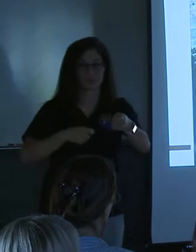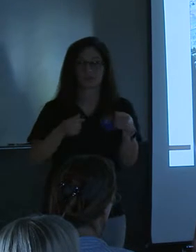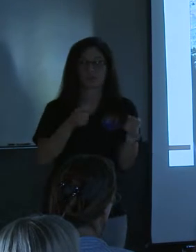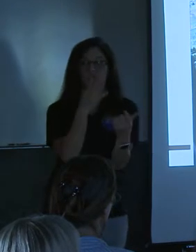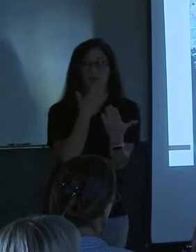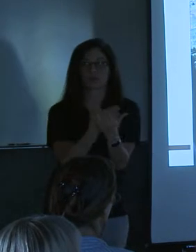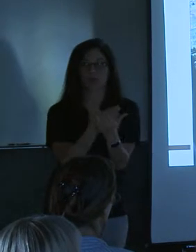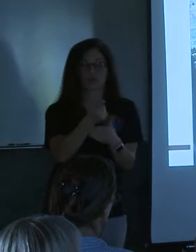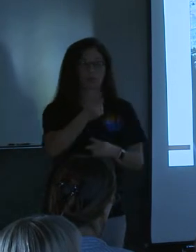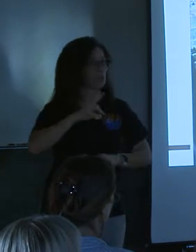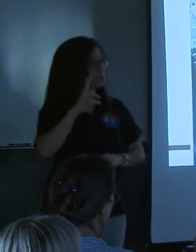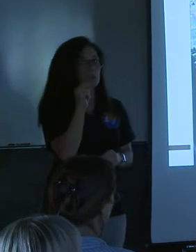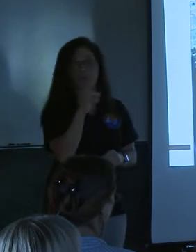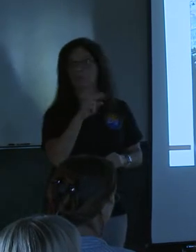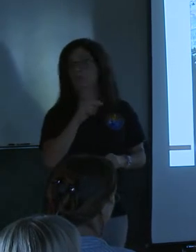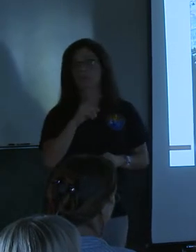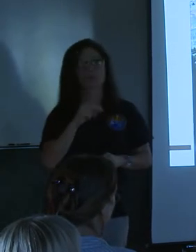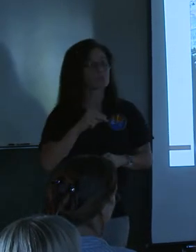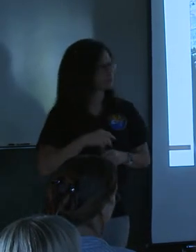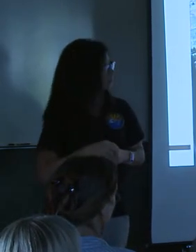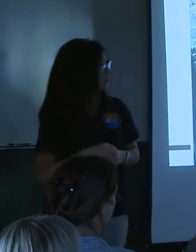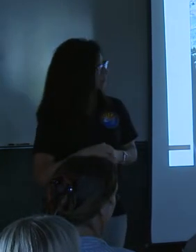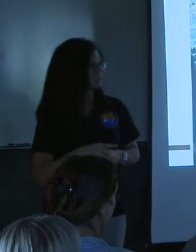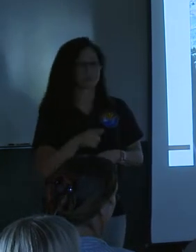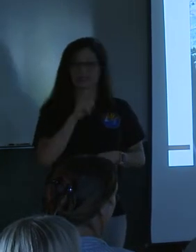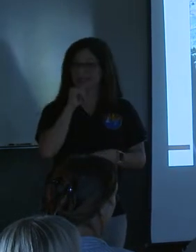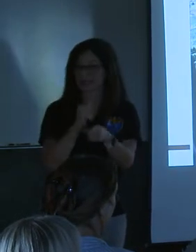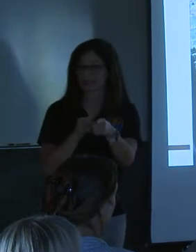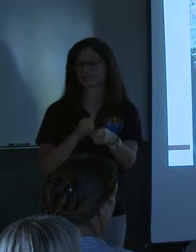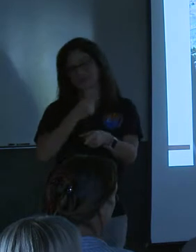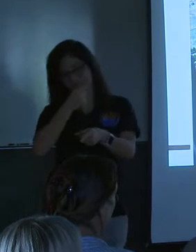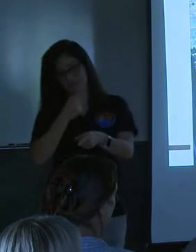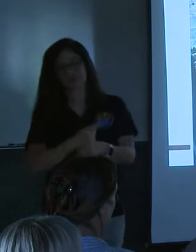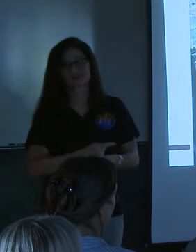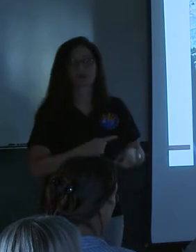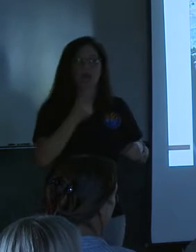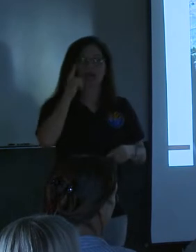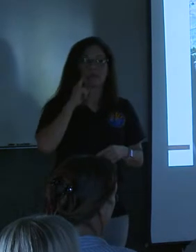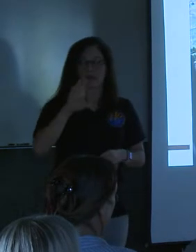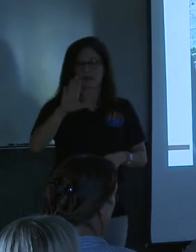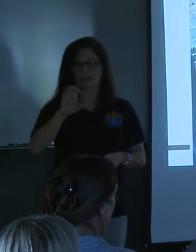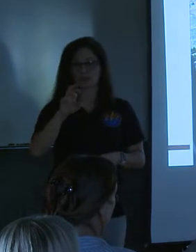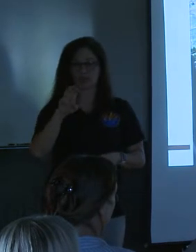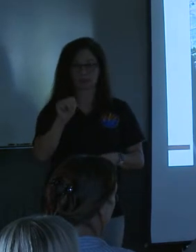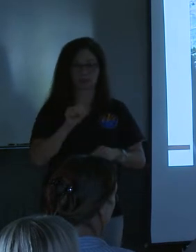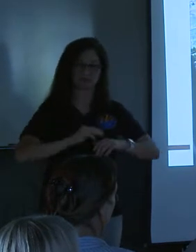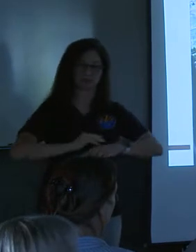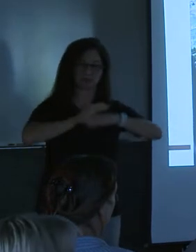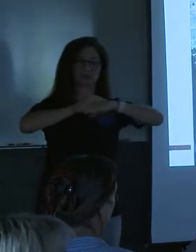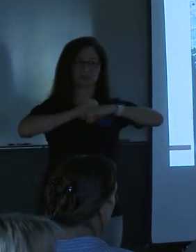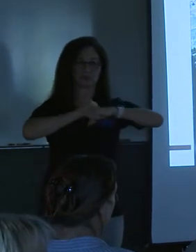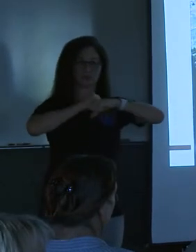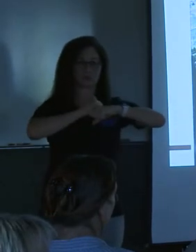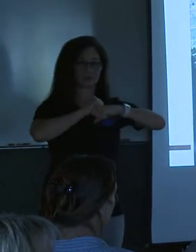go down Kevin's Way. No, it didn't. It did not. Right. And there's a, I think there's a berm right there and,